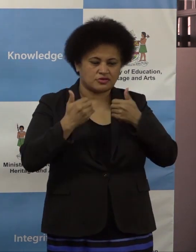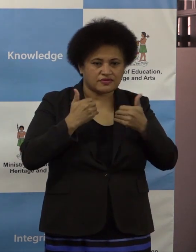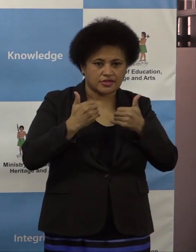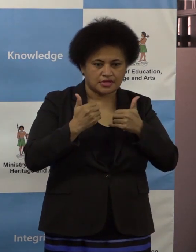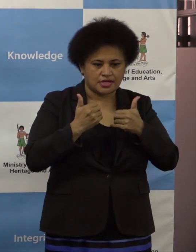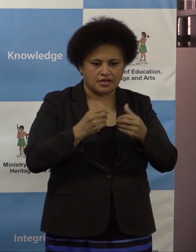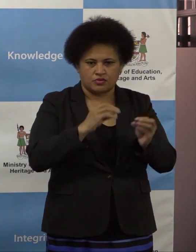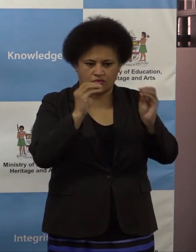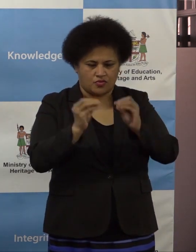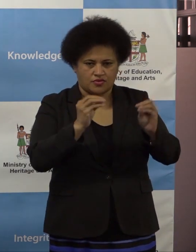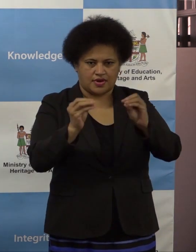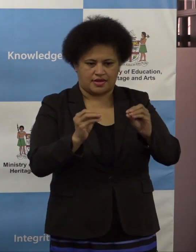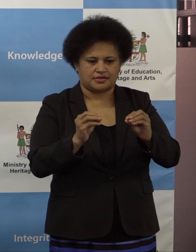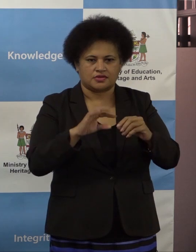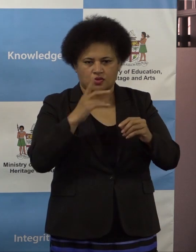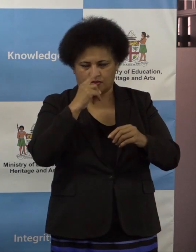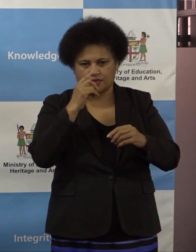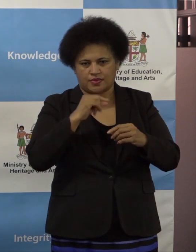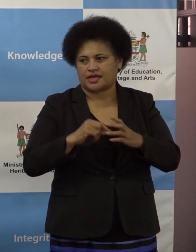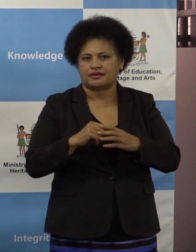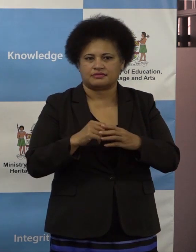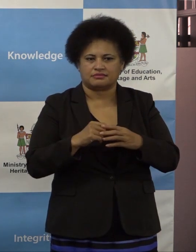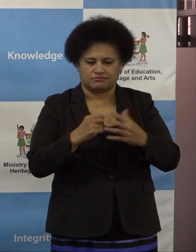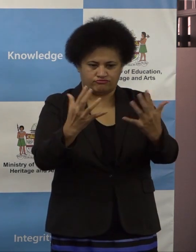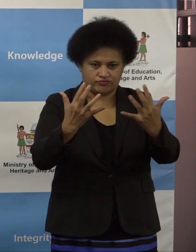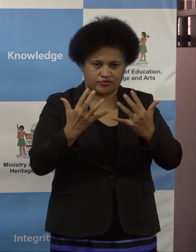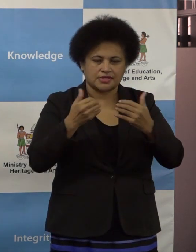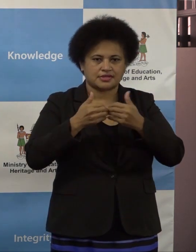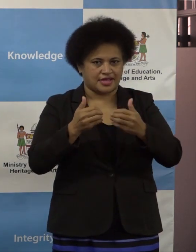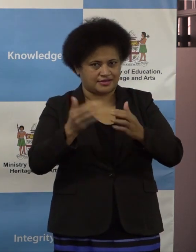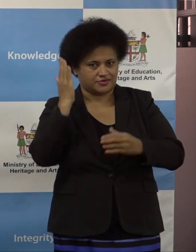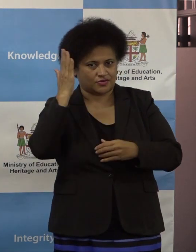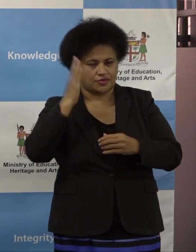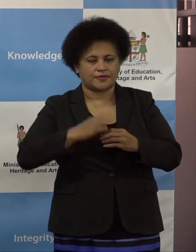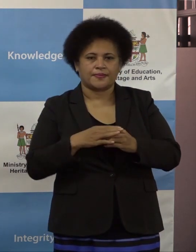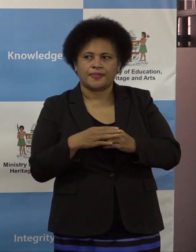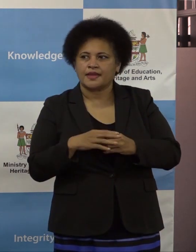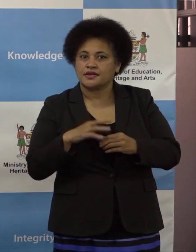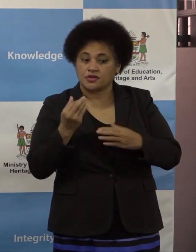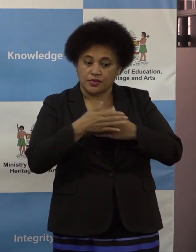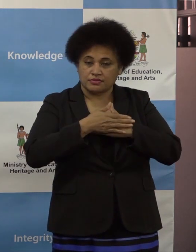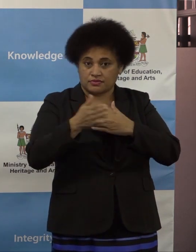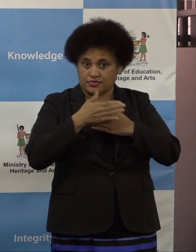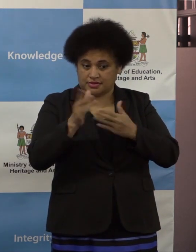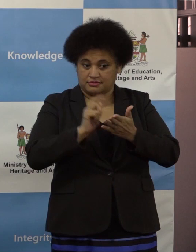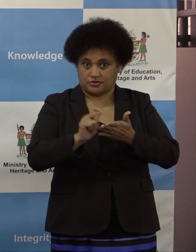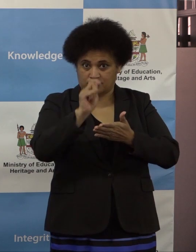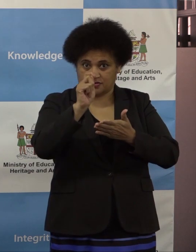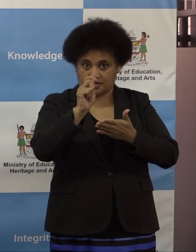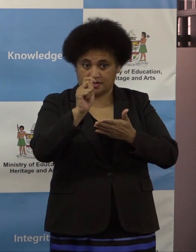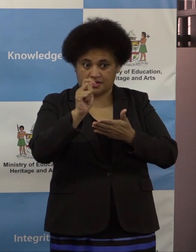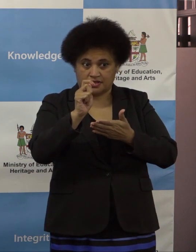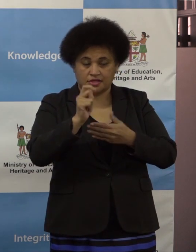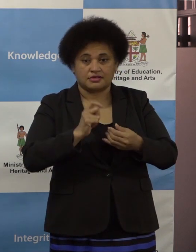this time frame. Ideally, the opening of the tertiary institution should allow